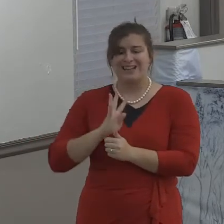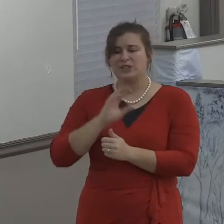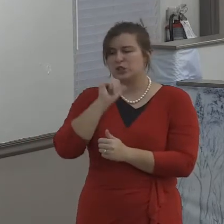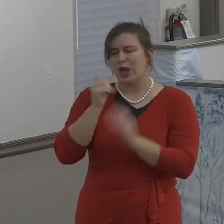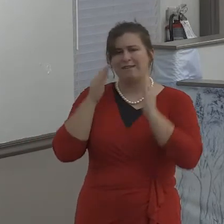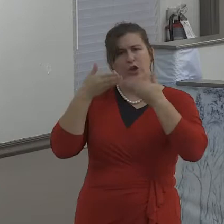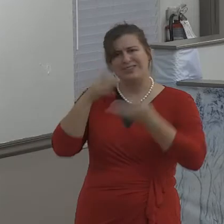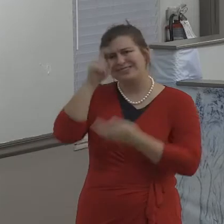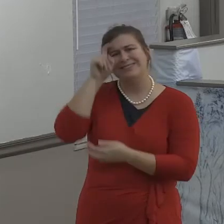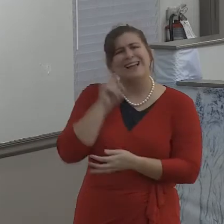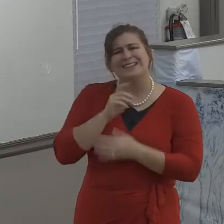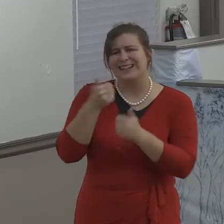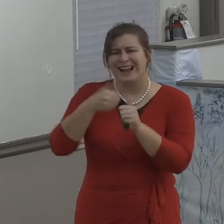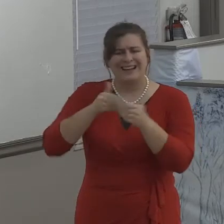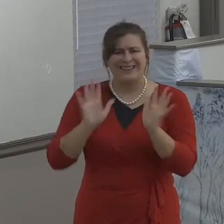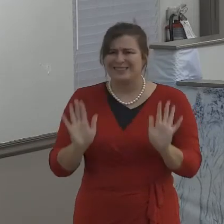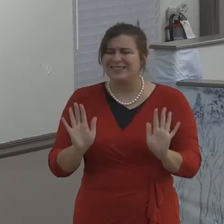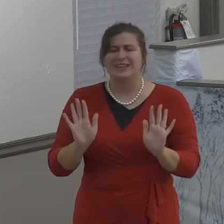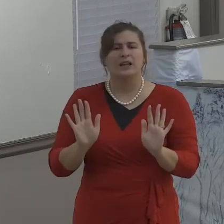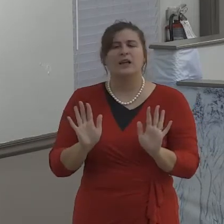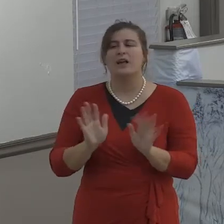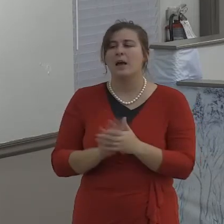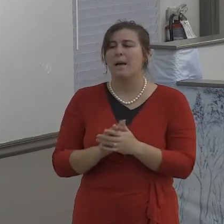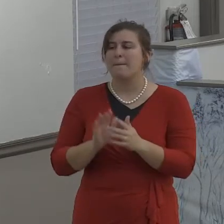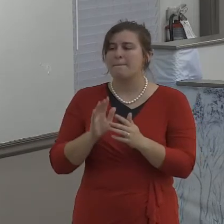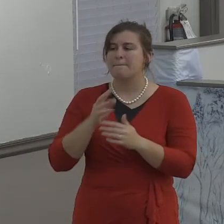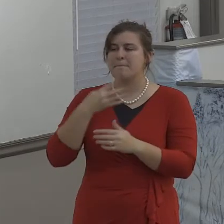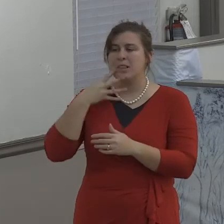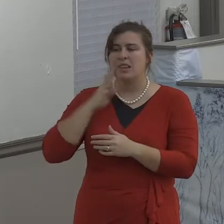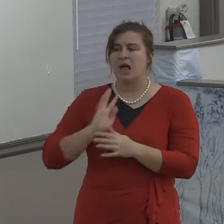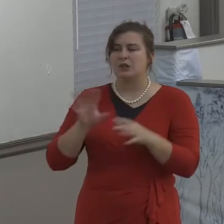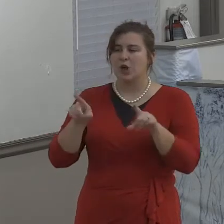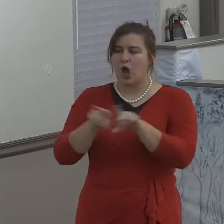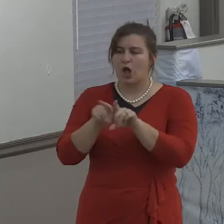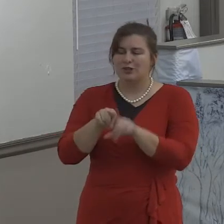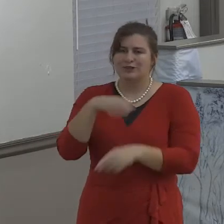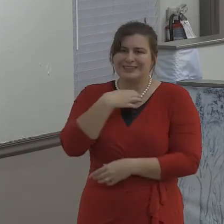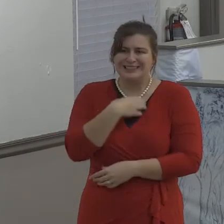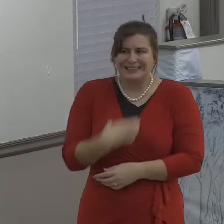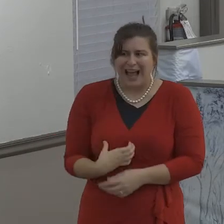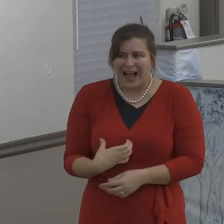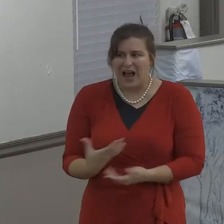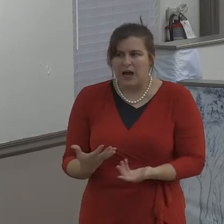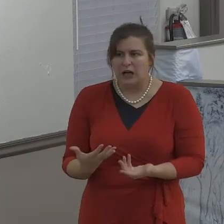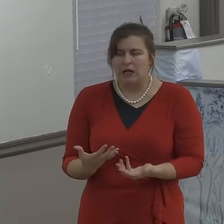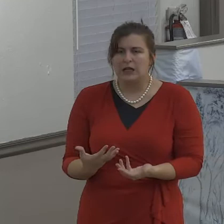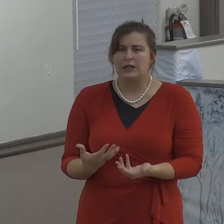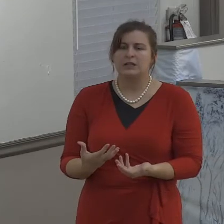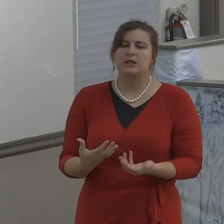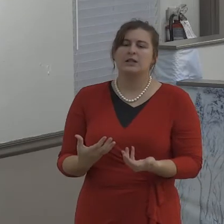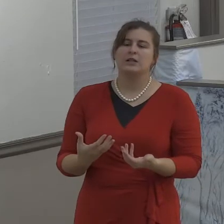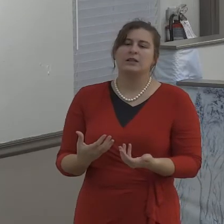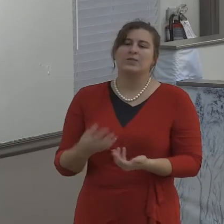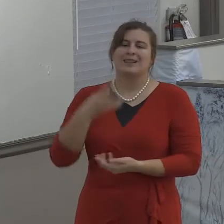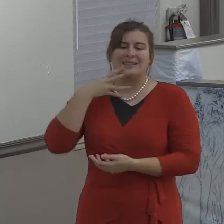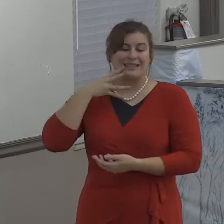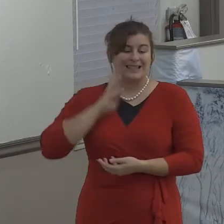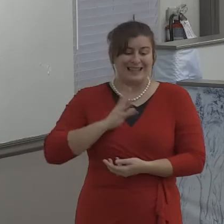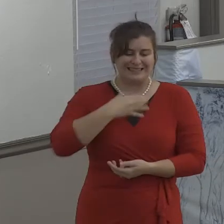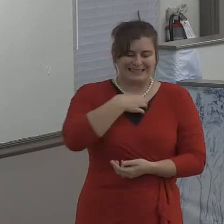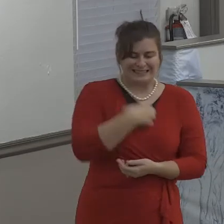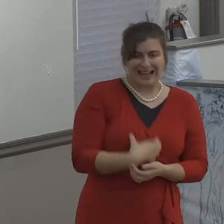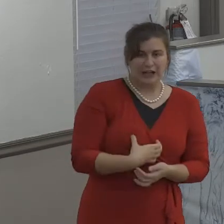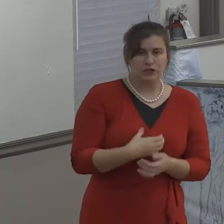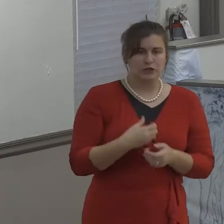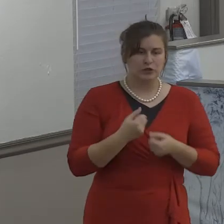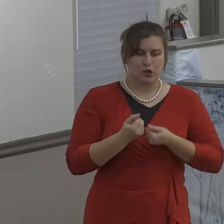when it didn't start out that way? It started out possibly at an altar someplace,